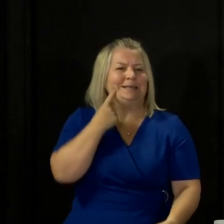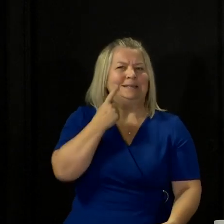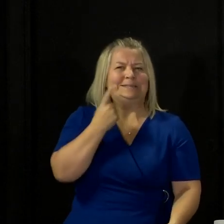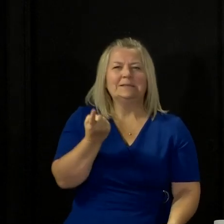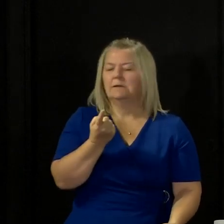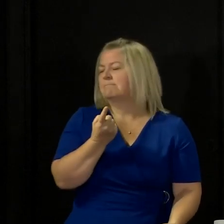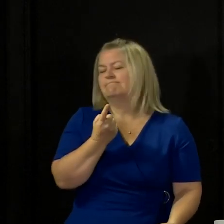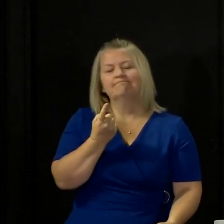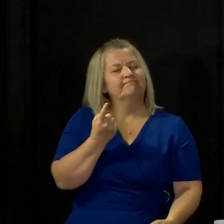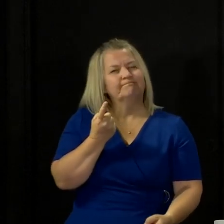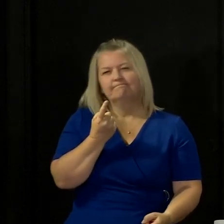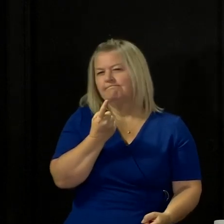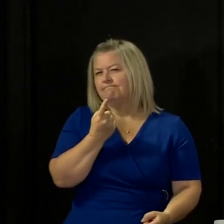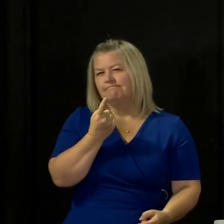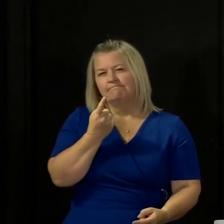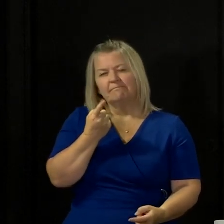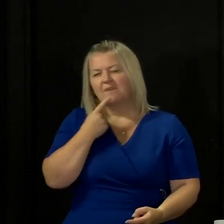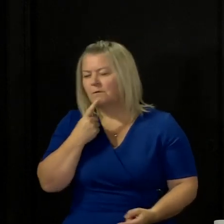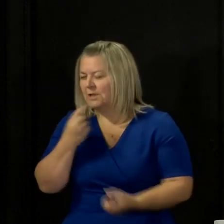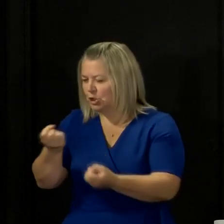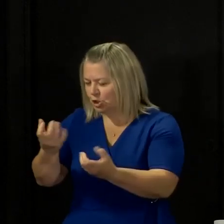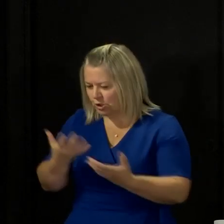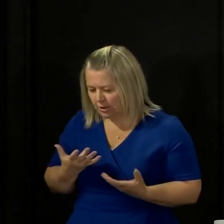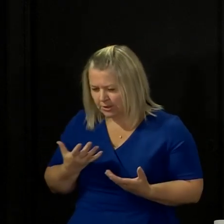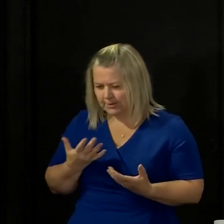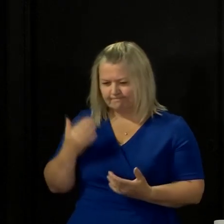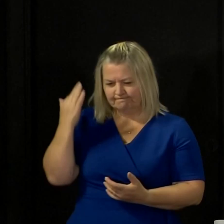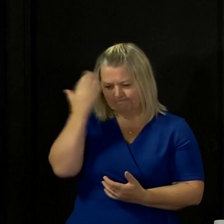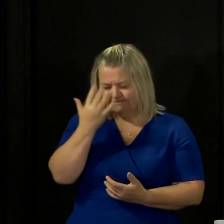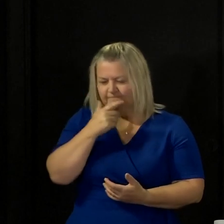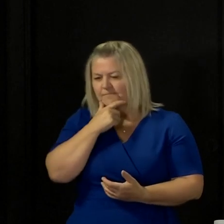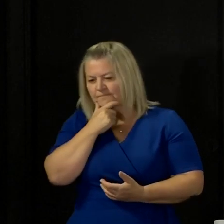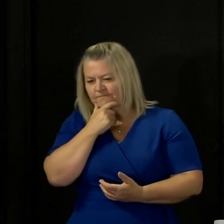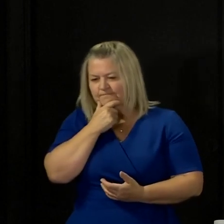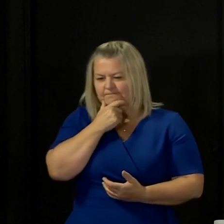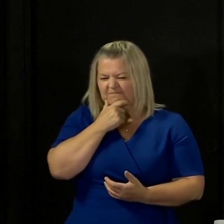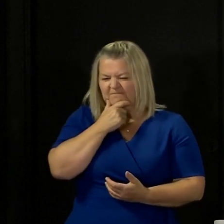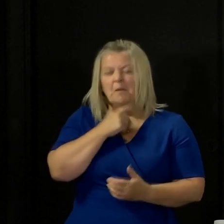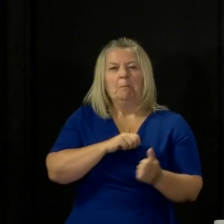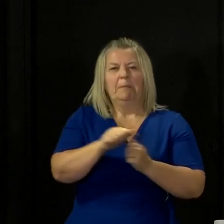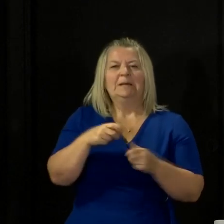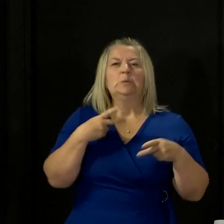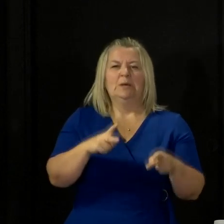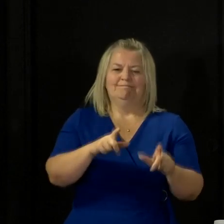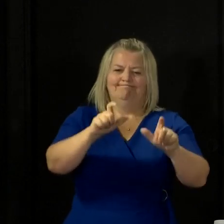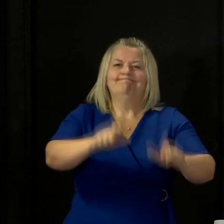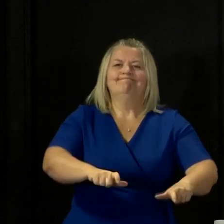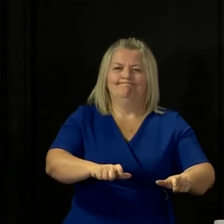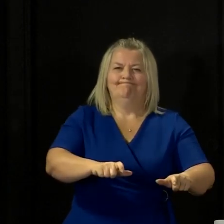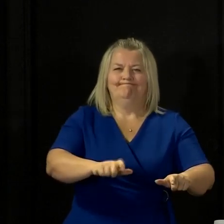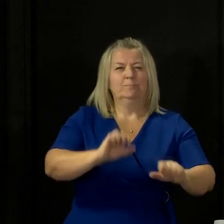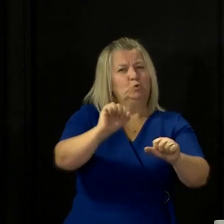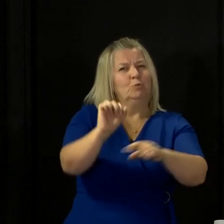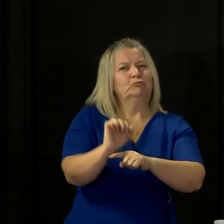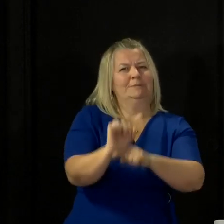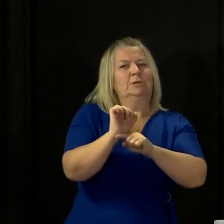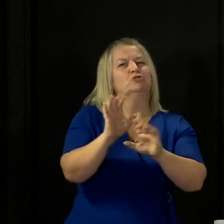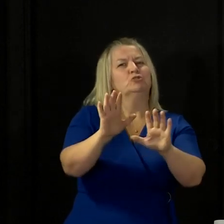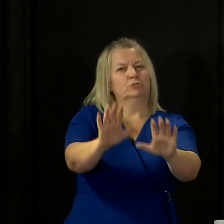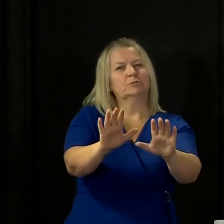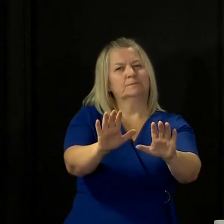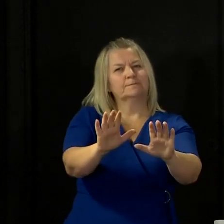very heavily on all of us, including on me. But it is for your protection. And I hope that our advice on exercise,